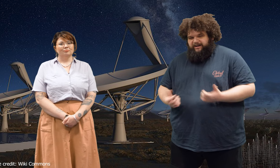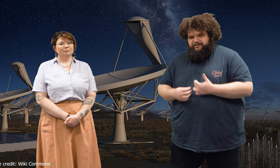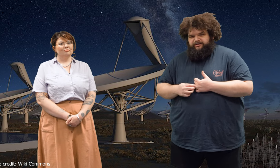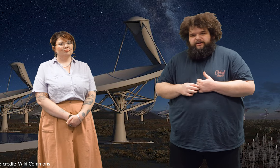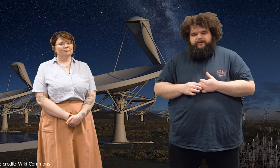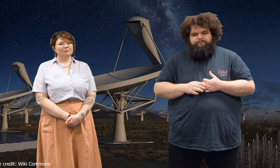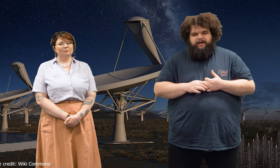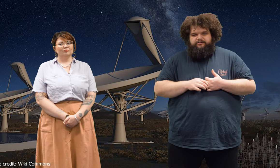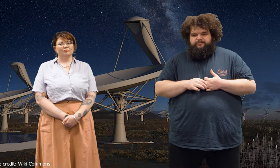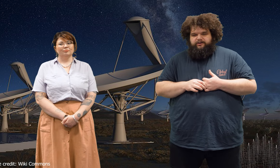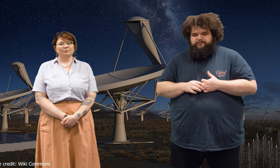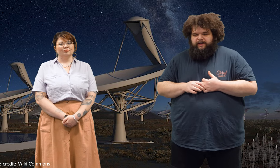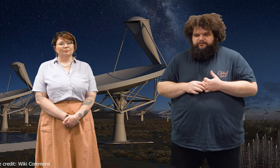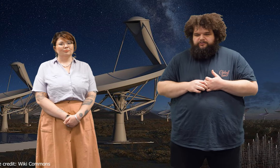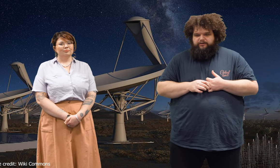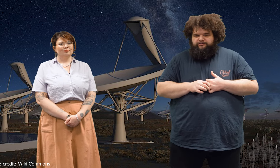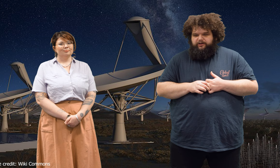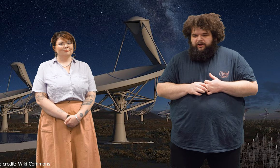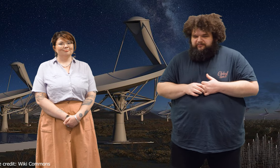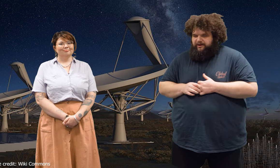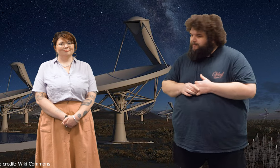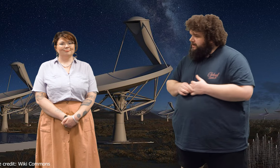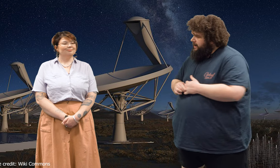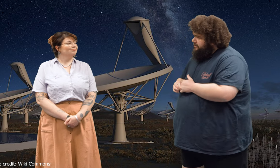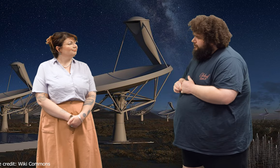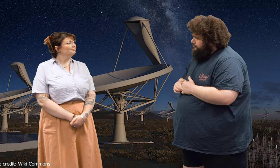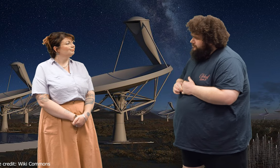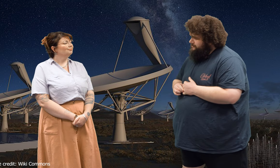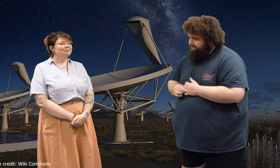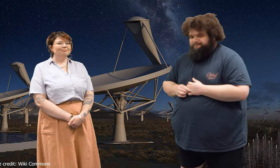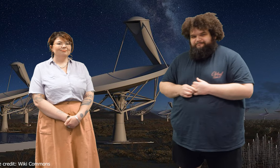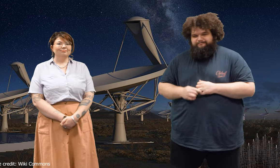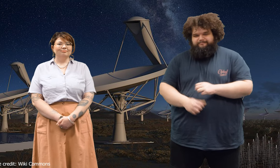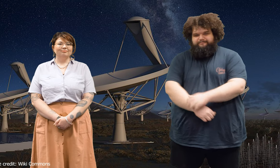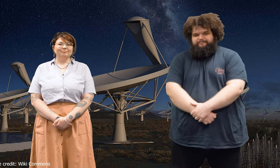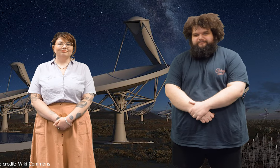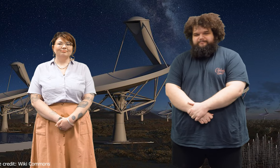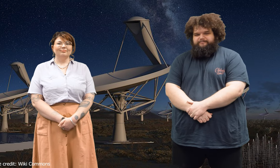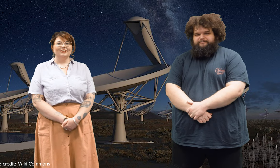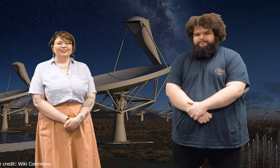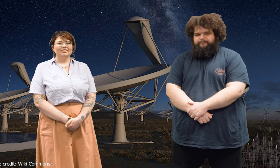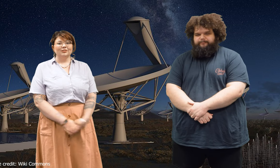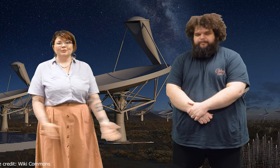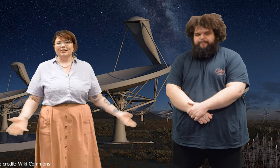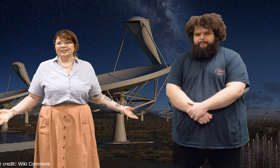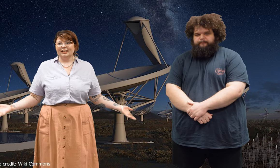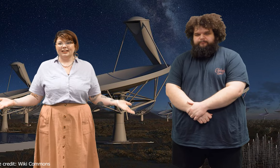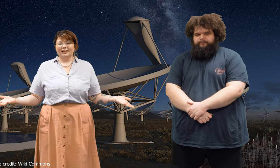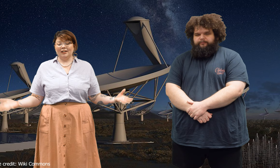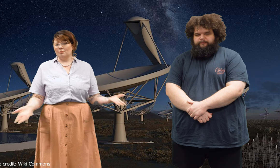energy, and to search for extraterrestrial life, among other goals. So the main outcomes